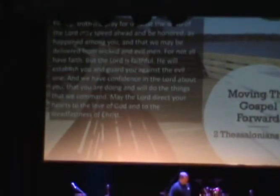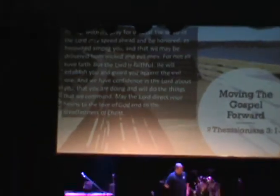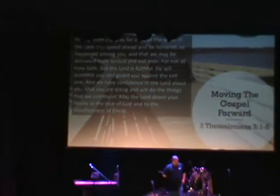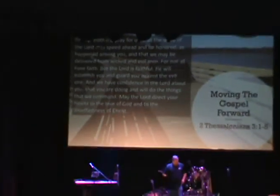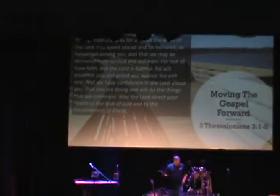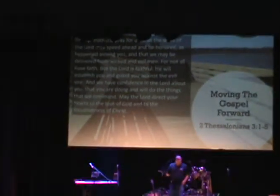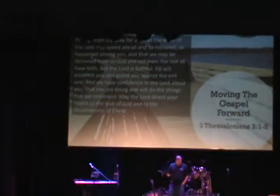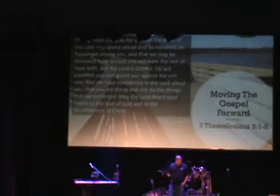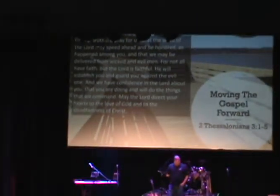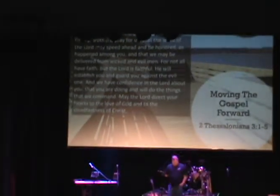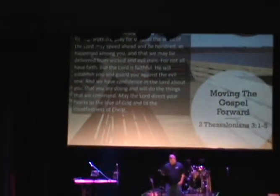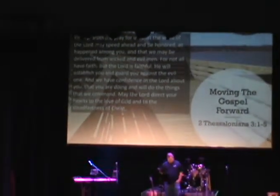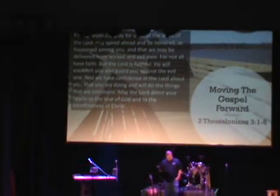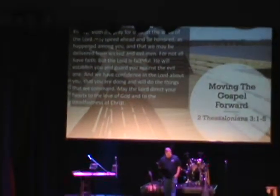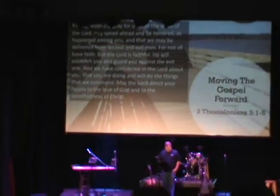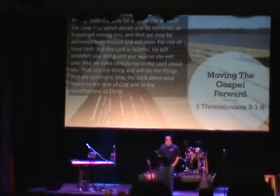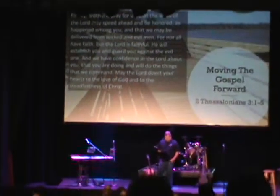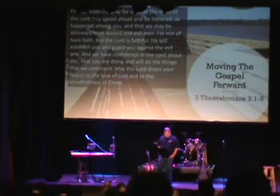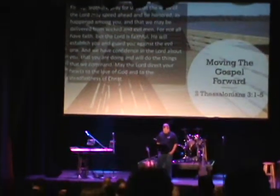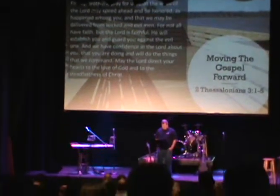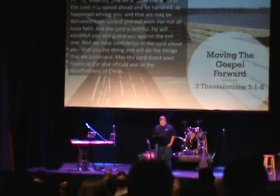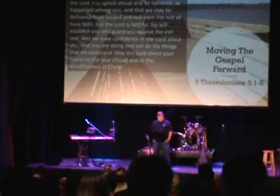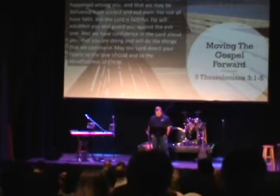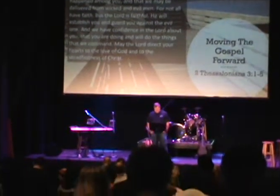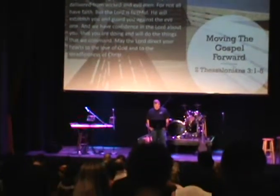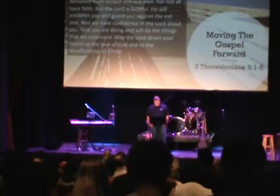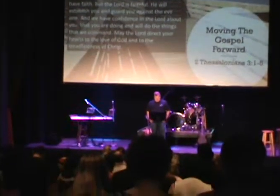Lord, I thank you for the power of your word to change lives.